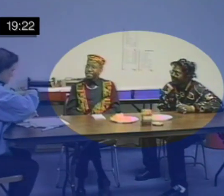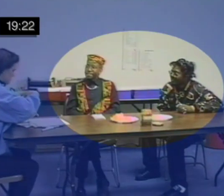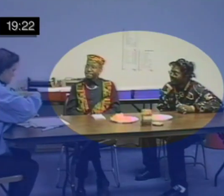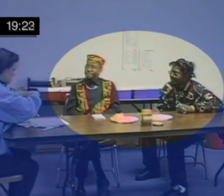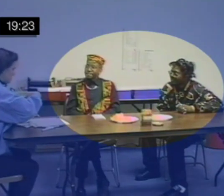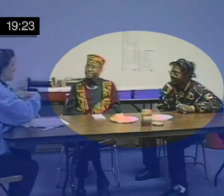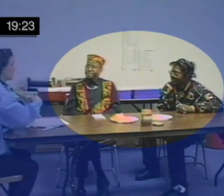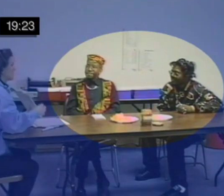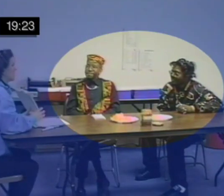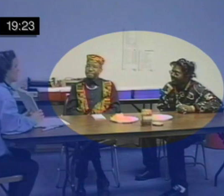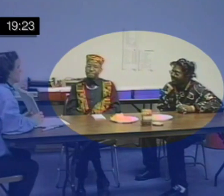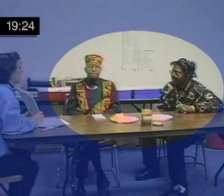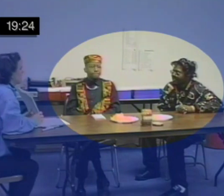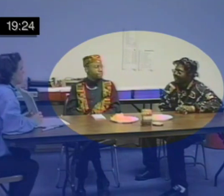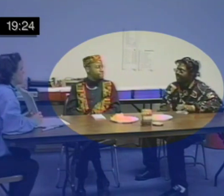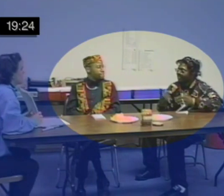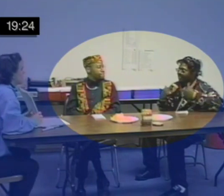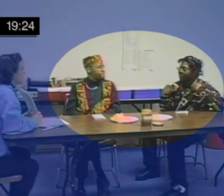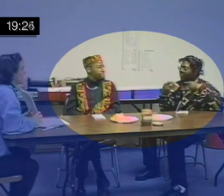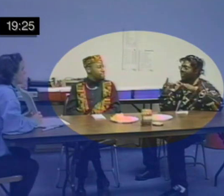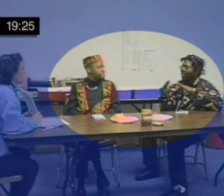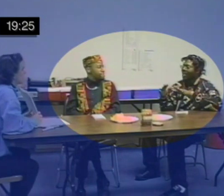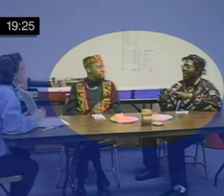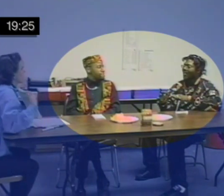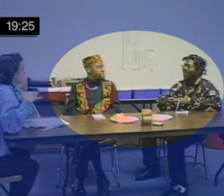from The Purpose page has revealed a Now,